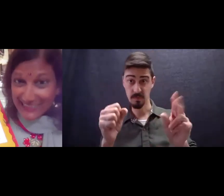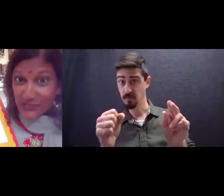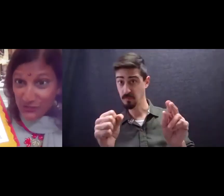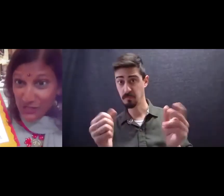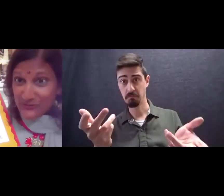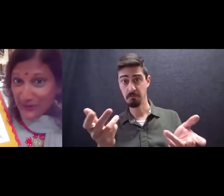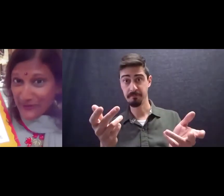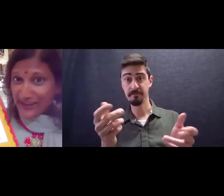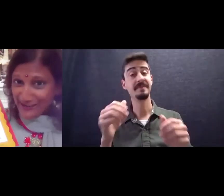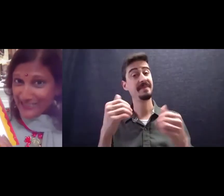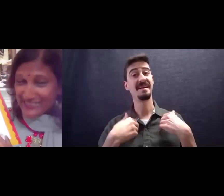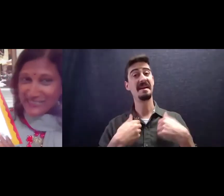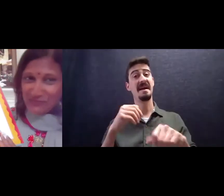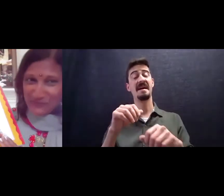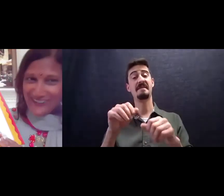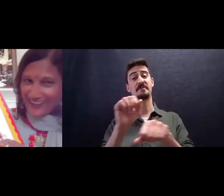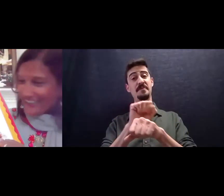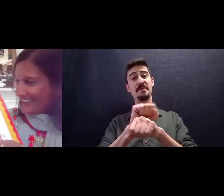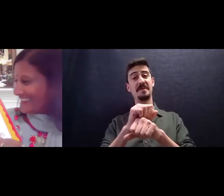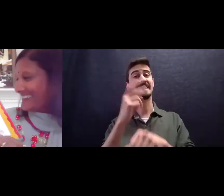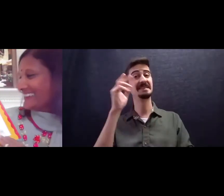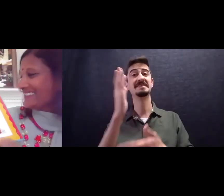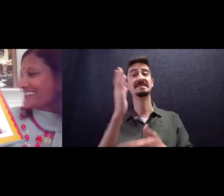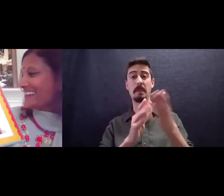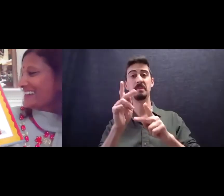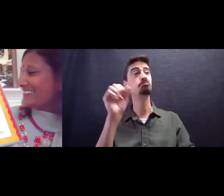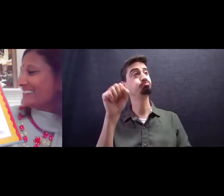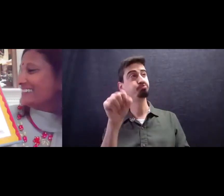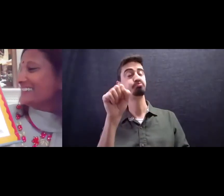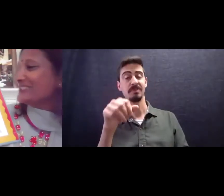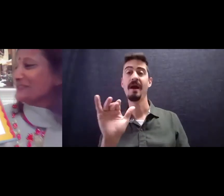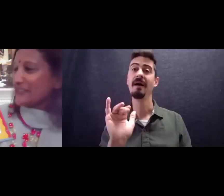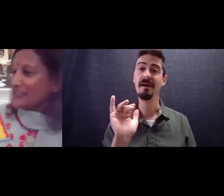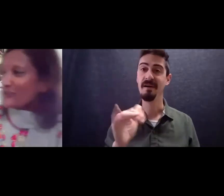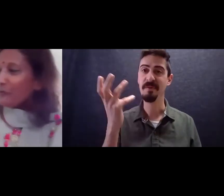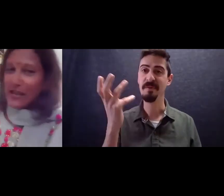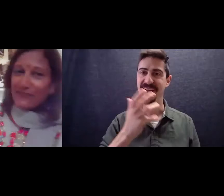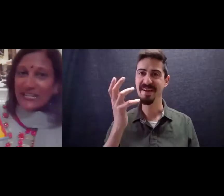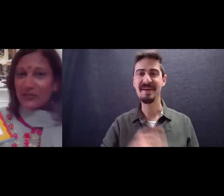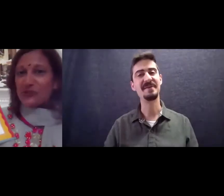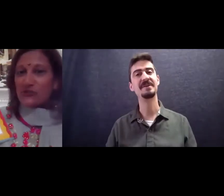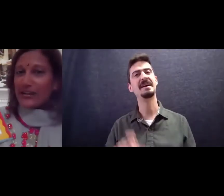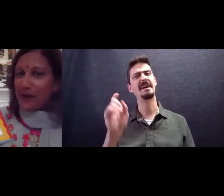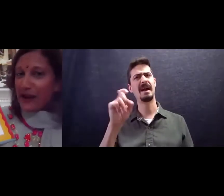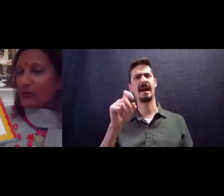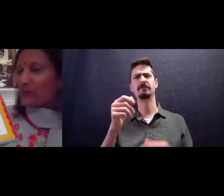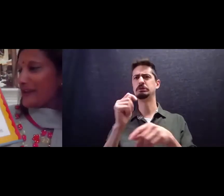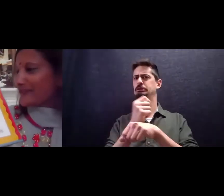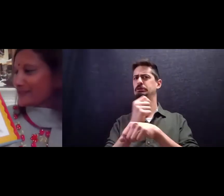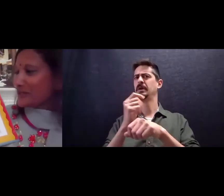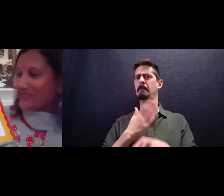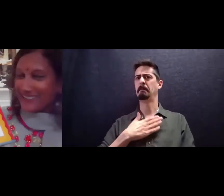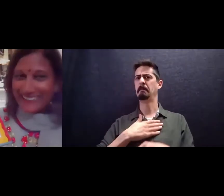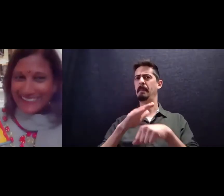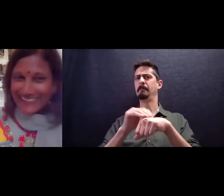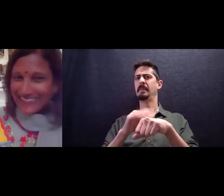they do jobs around the house I see some people nodding wow well we'll have to get you to train our pet